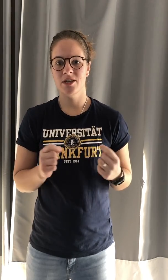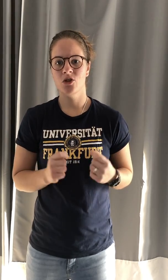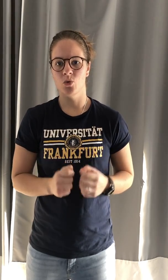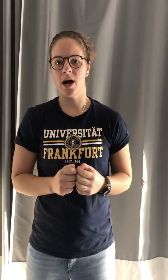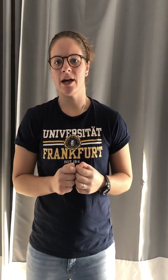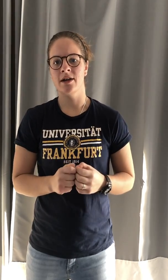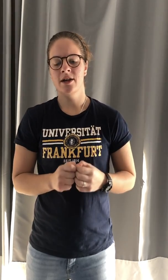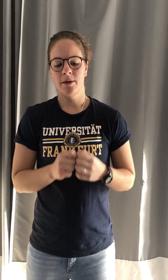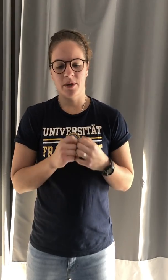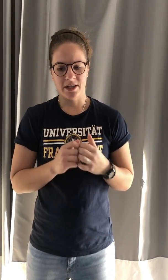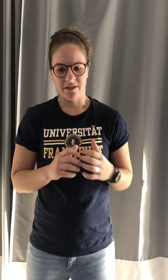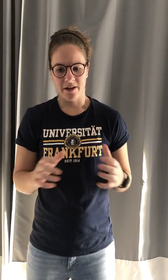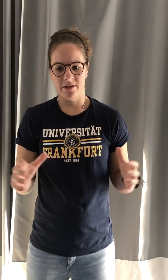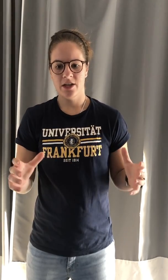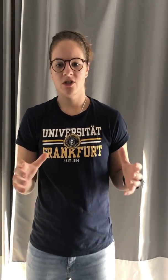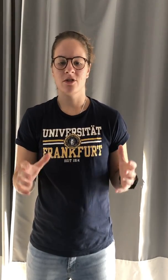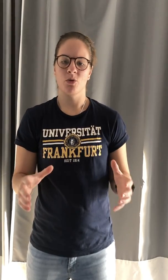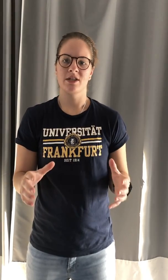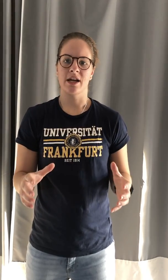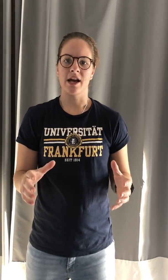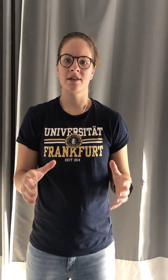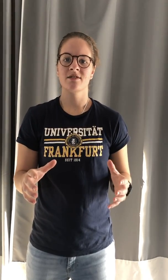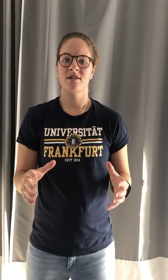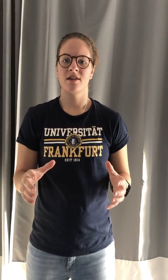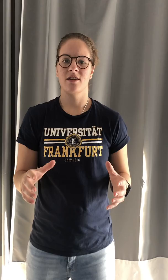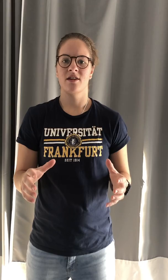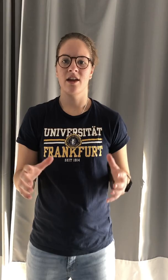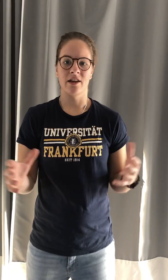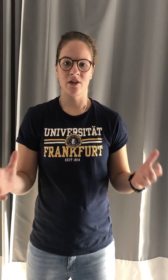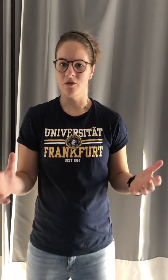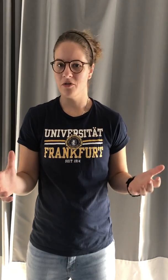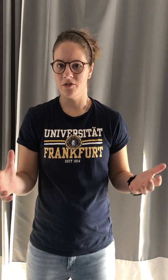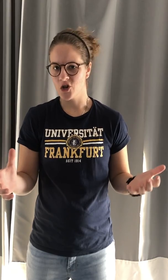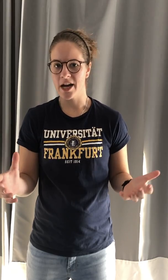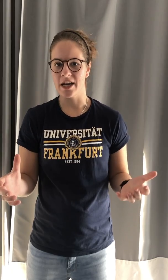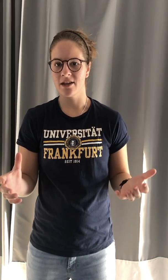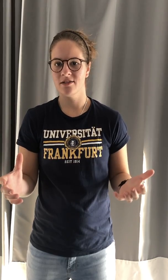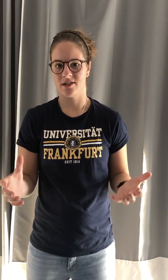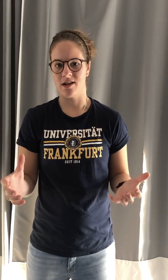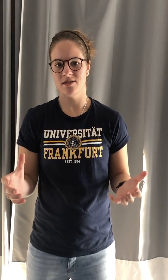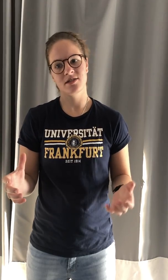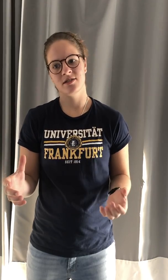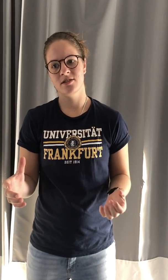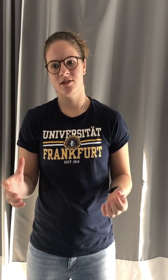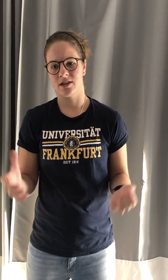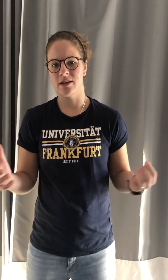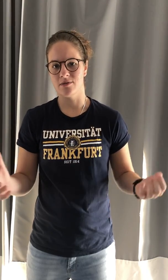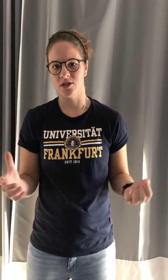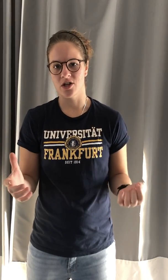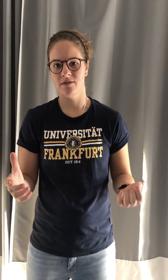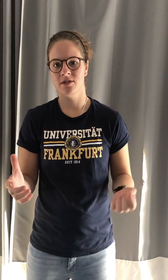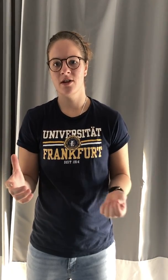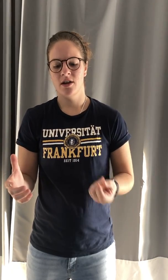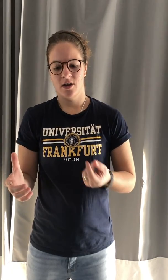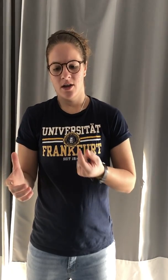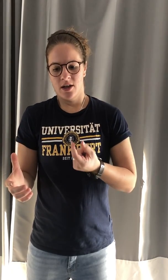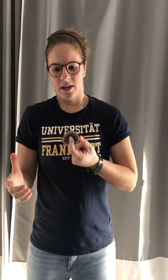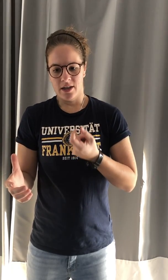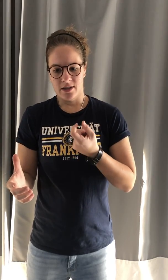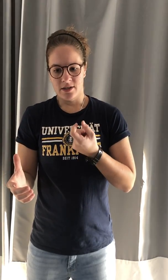tell you why. Because the foundation of sports science and of training science, trainingswissenschaft, is